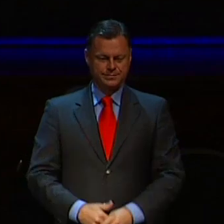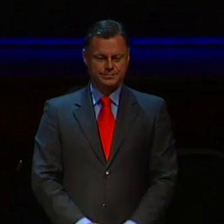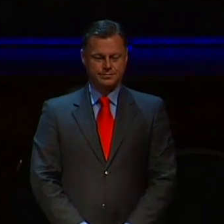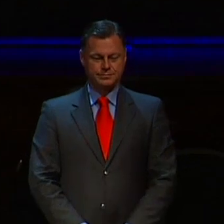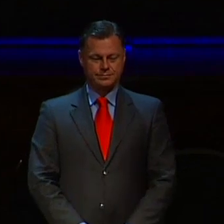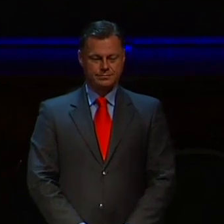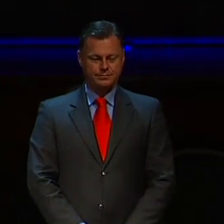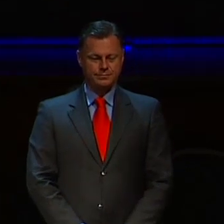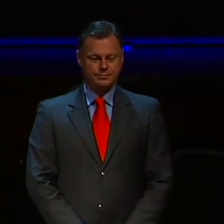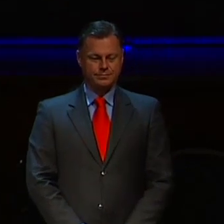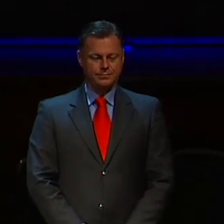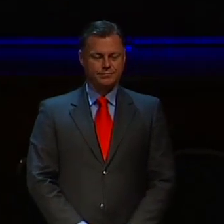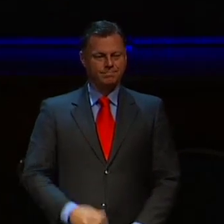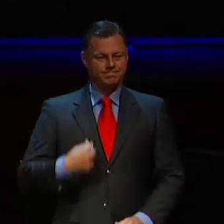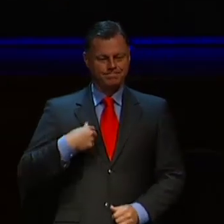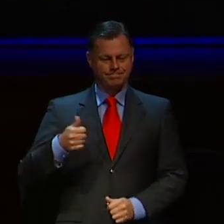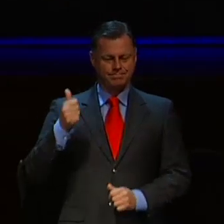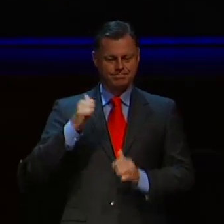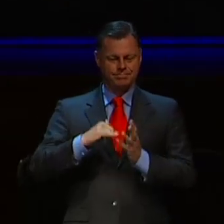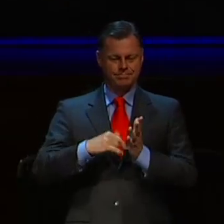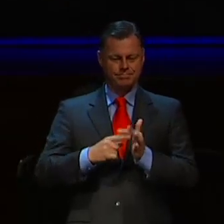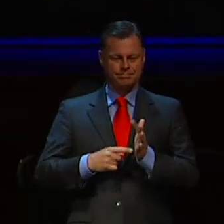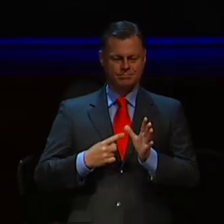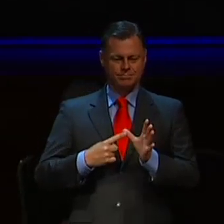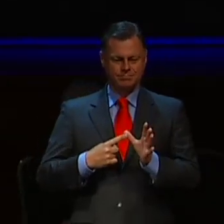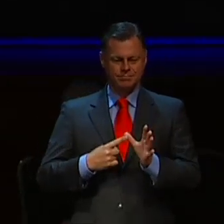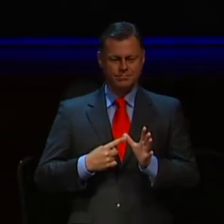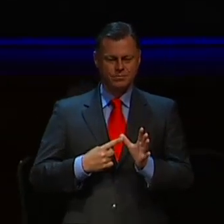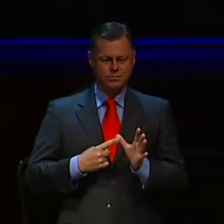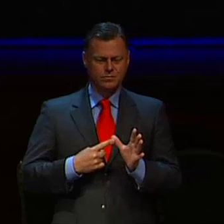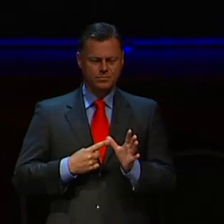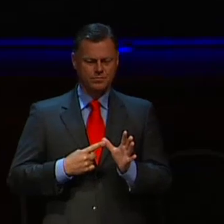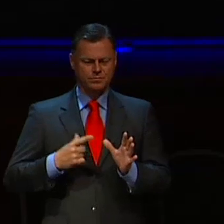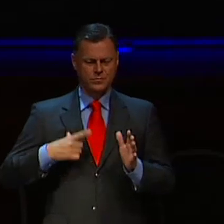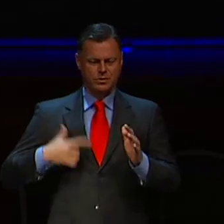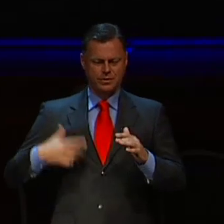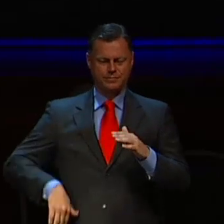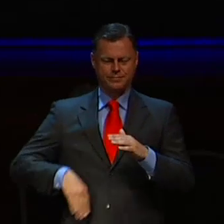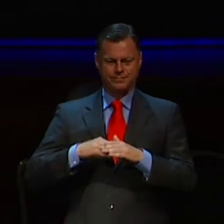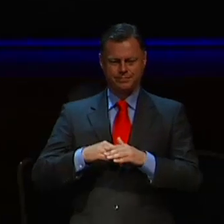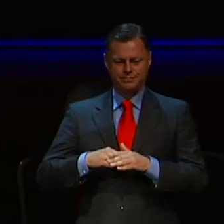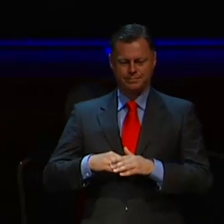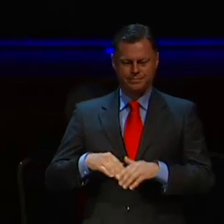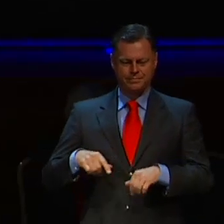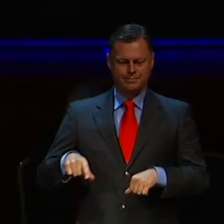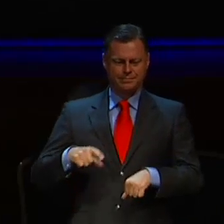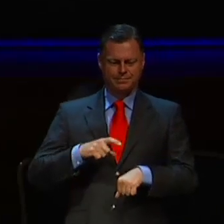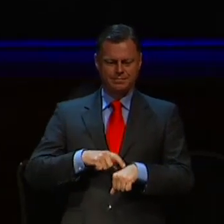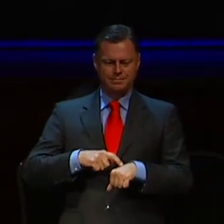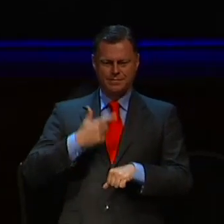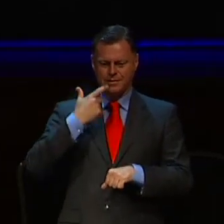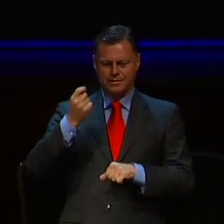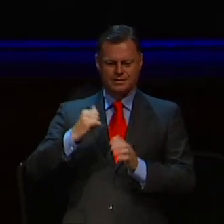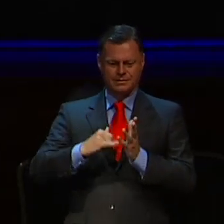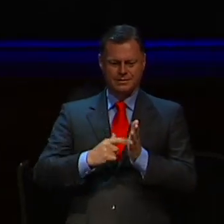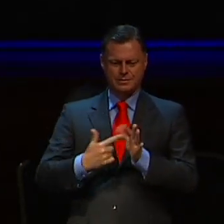I knew Stella Young for most of my life. When I was still a baby my mom asked Stella to be a